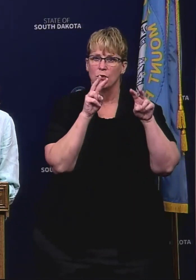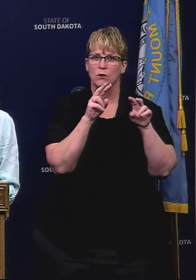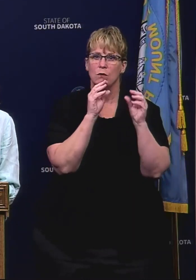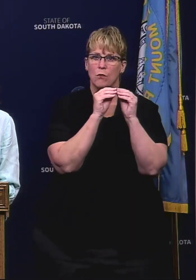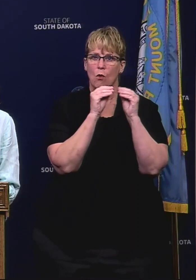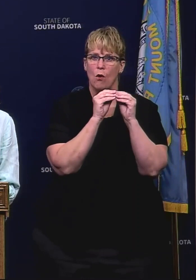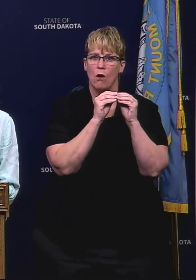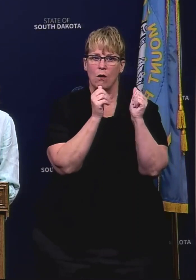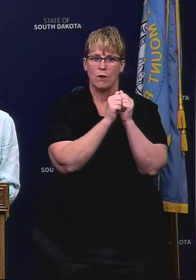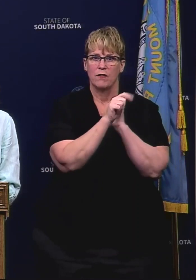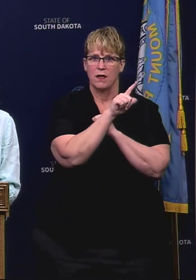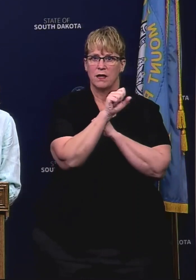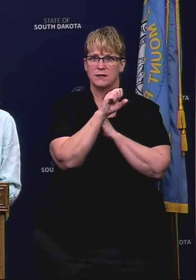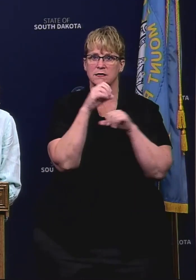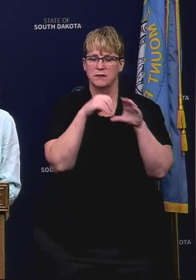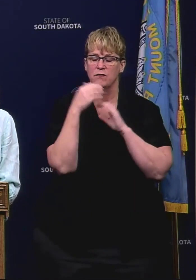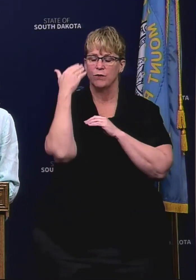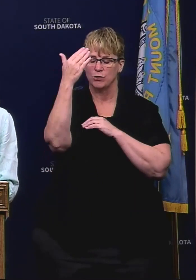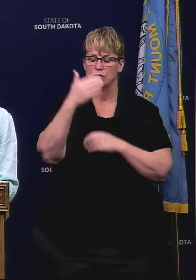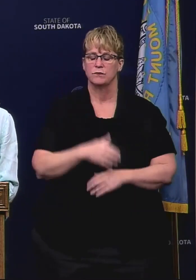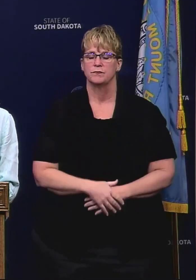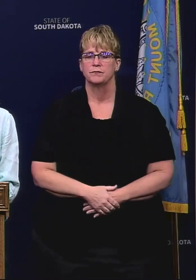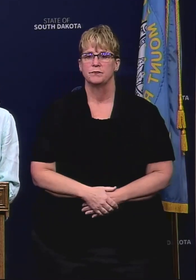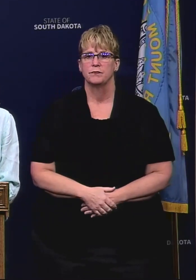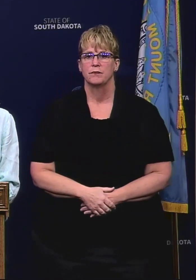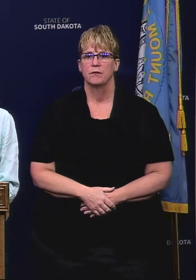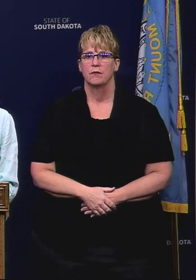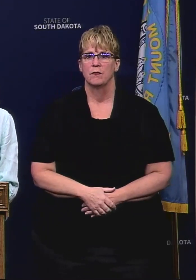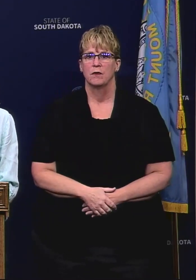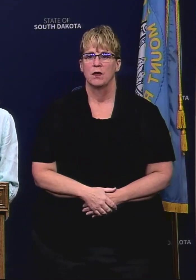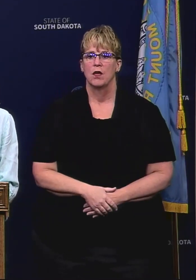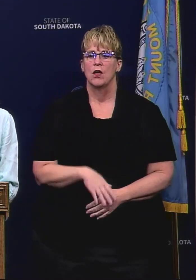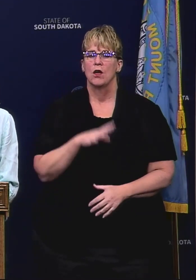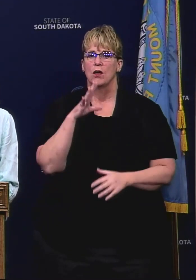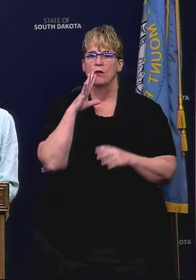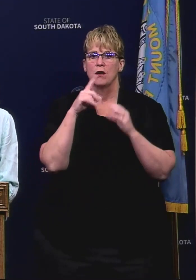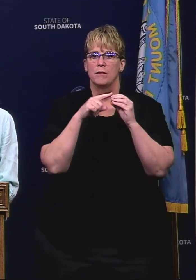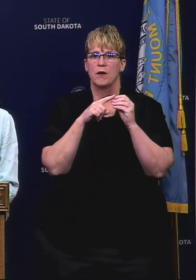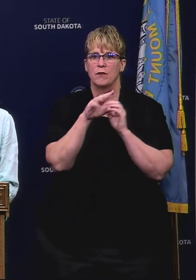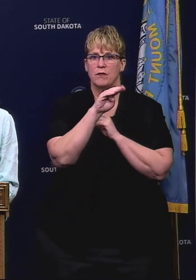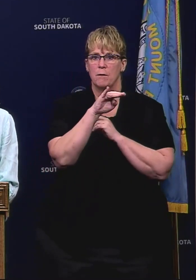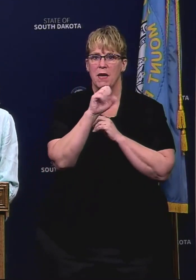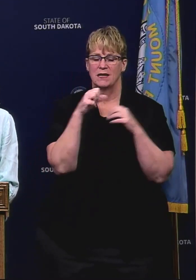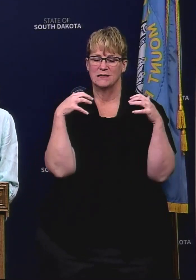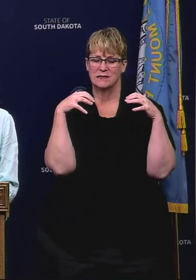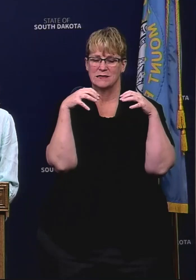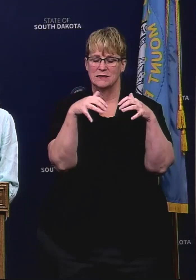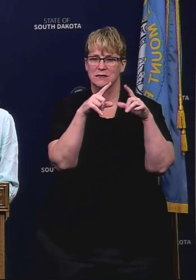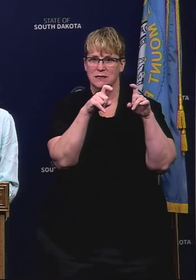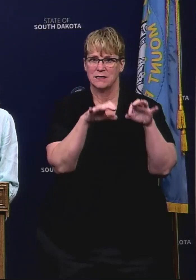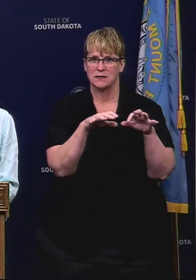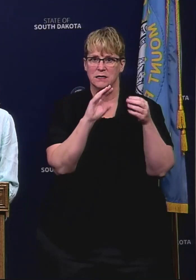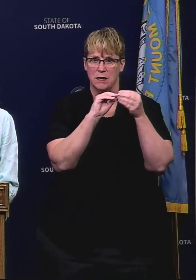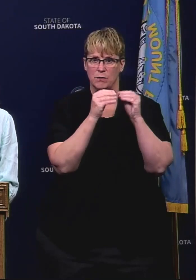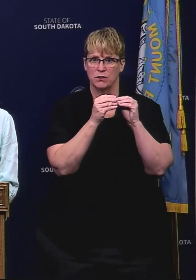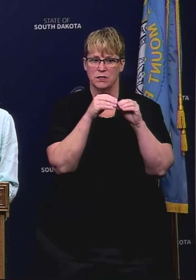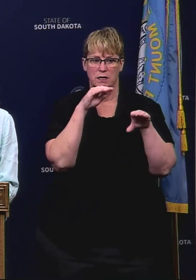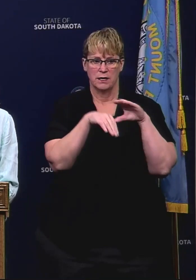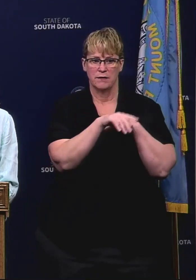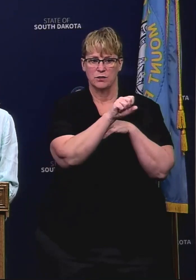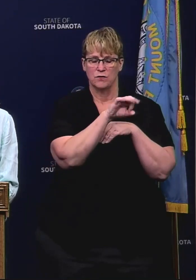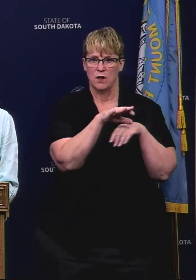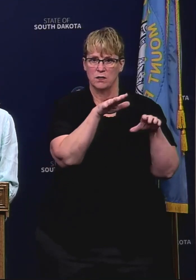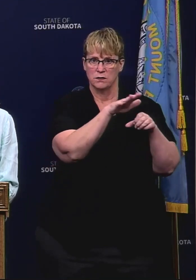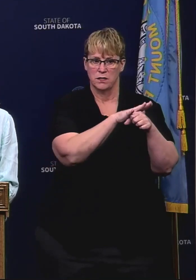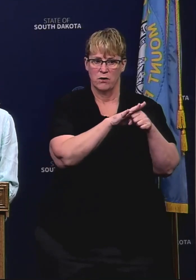more in the future. I do want to give a final update on the mass testing numbers of what we conducted down in the Sioux